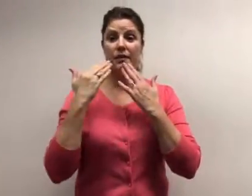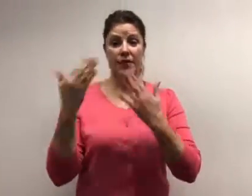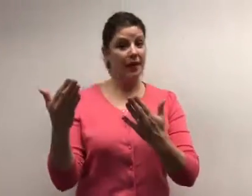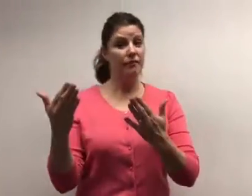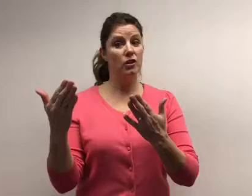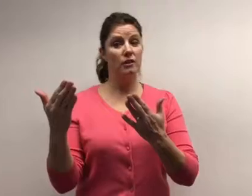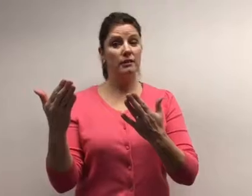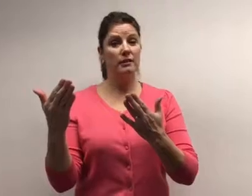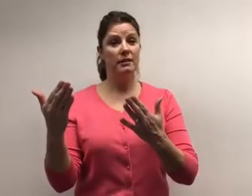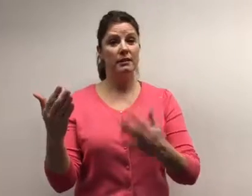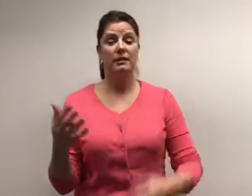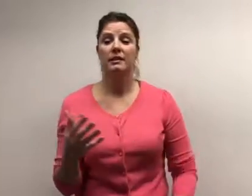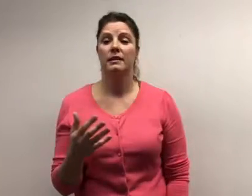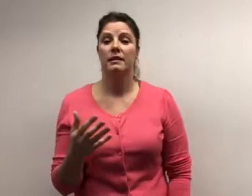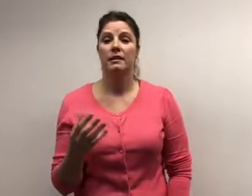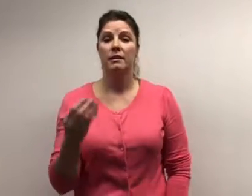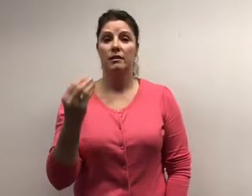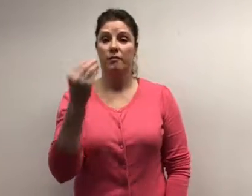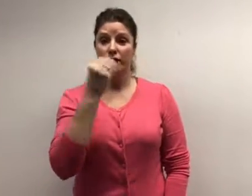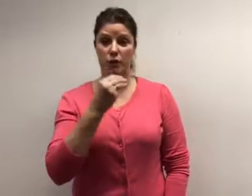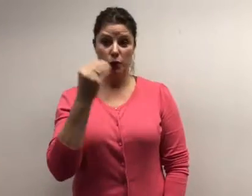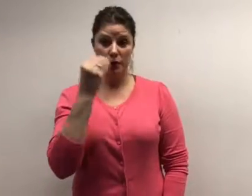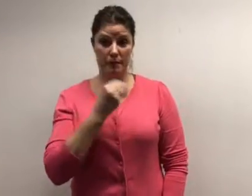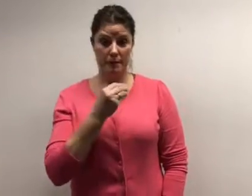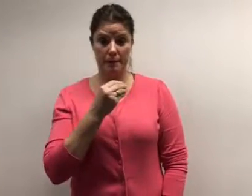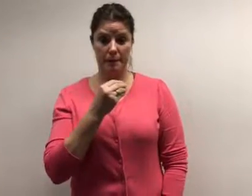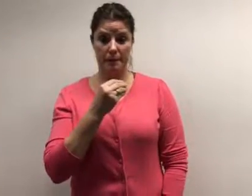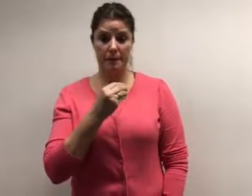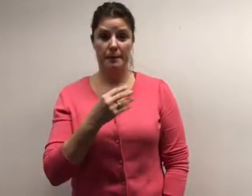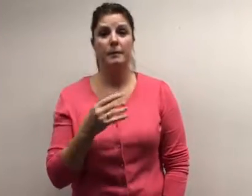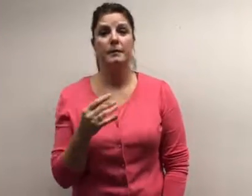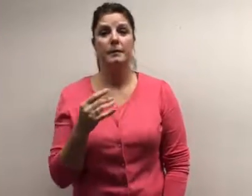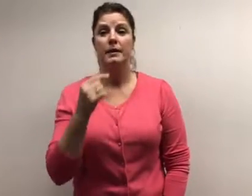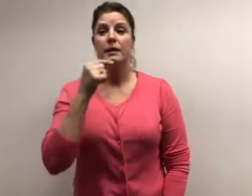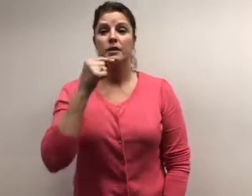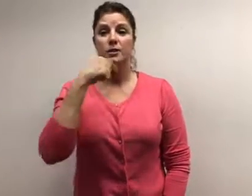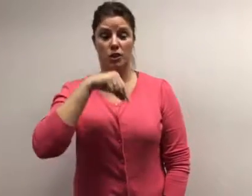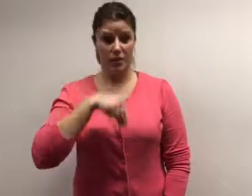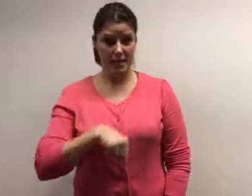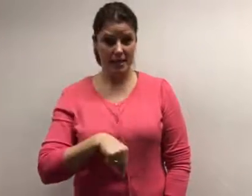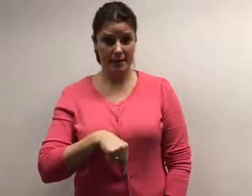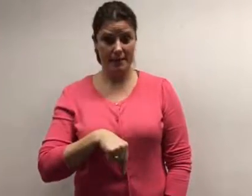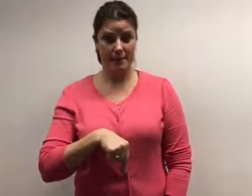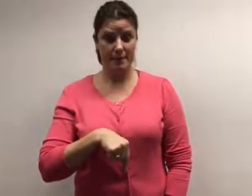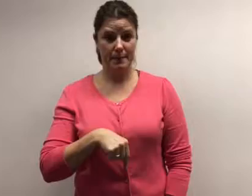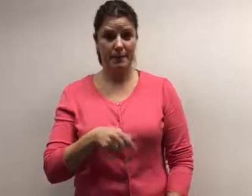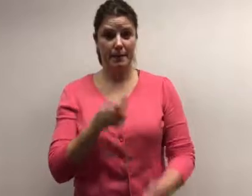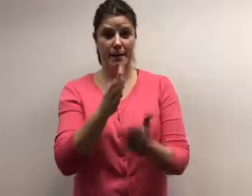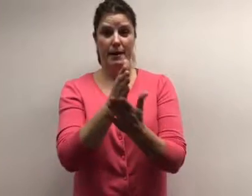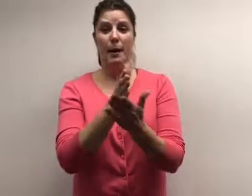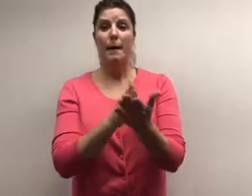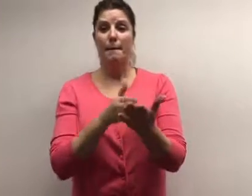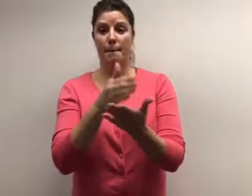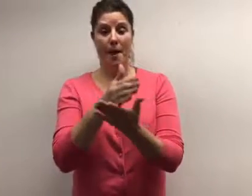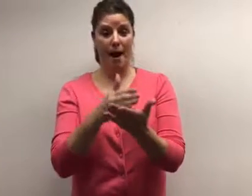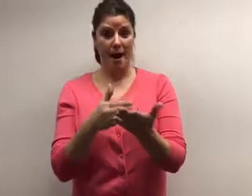thankful, food, turkey, pie,